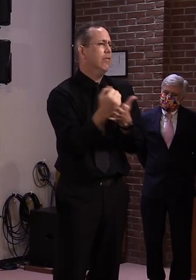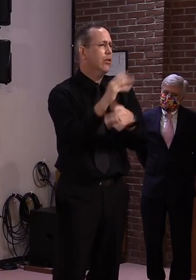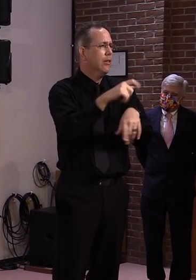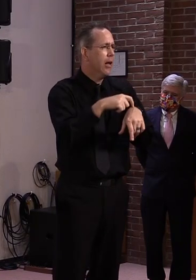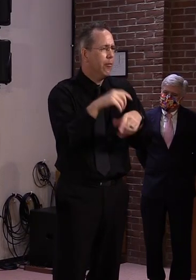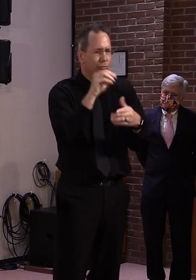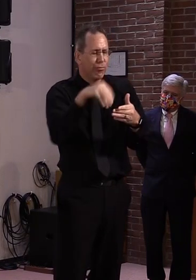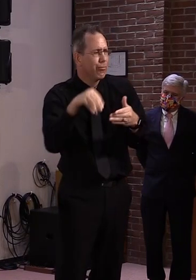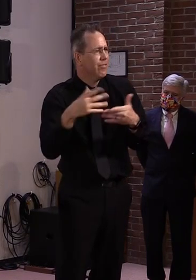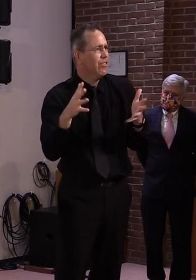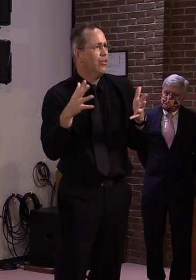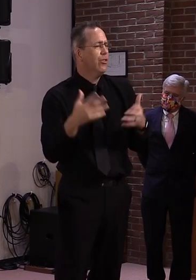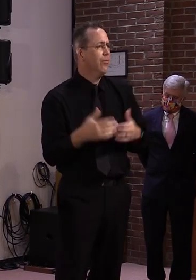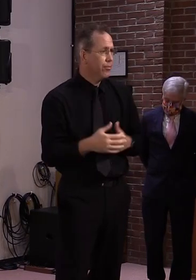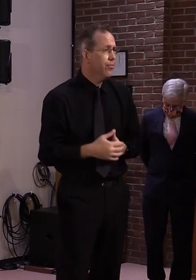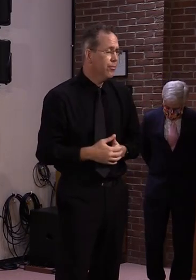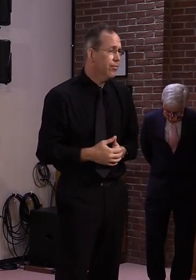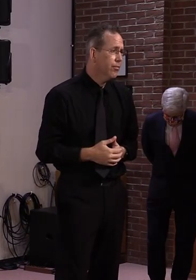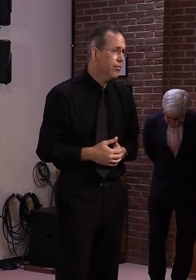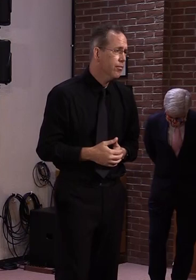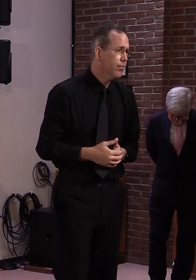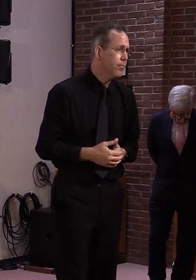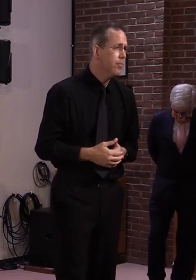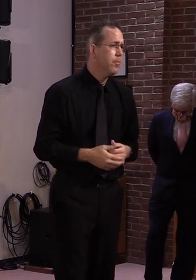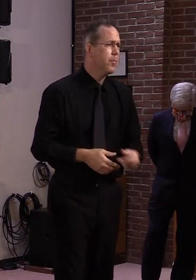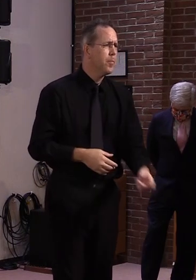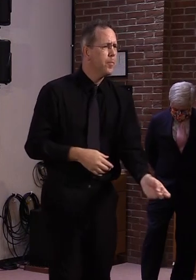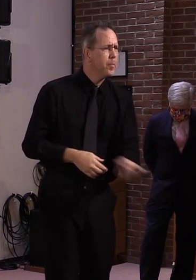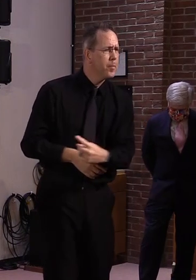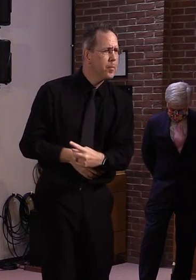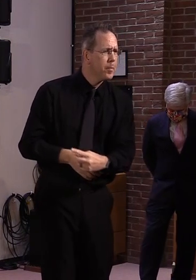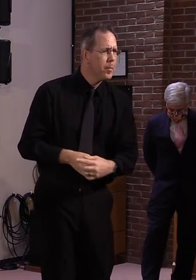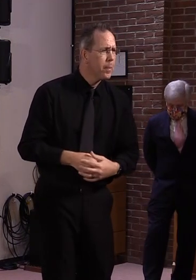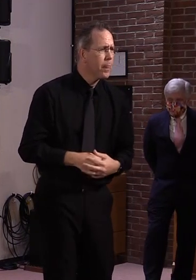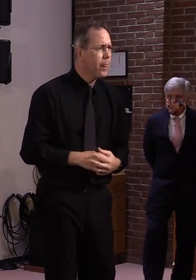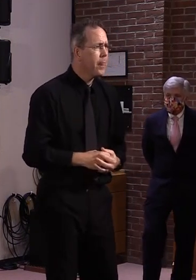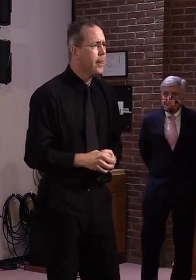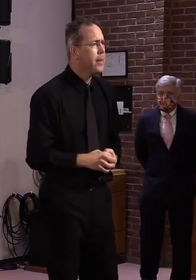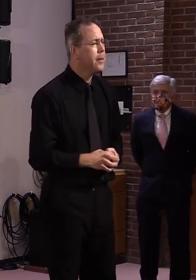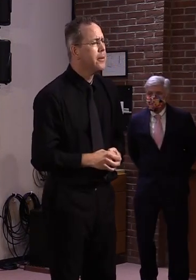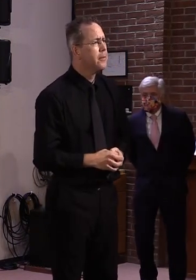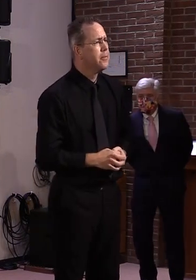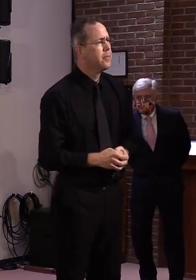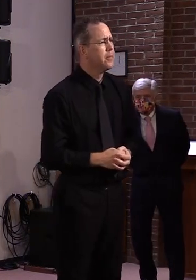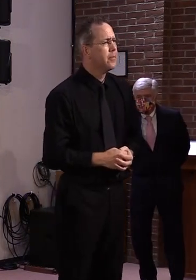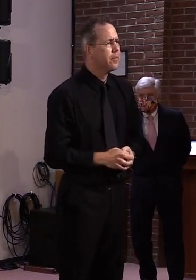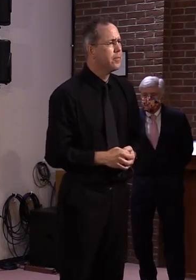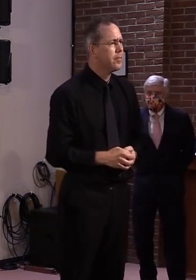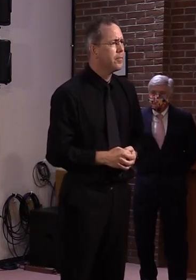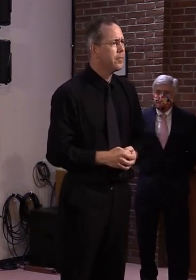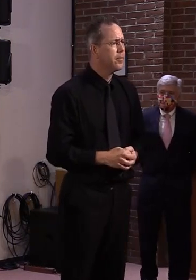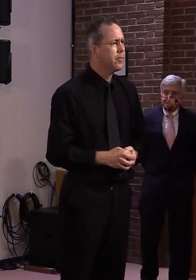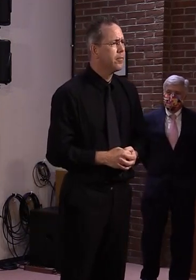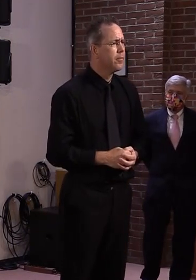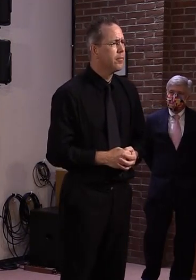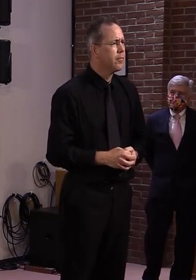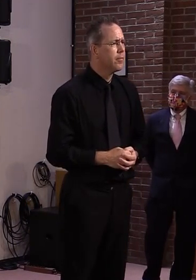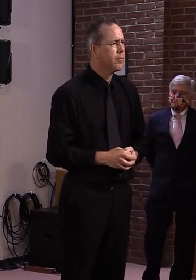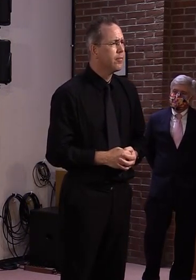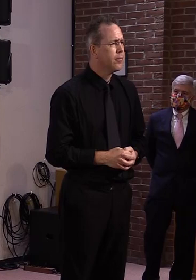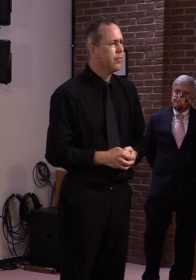So are there any other efforts on, uh, by the state to get that message out? Because I'm not, I'm not seeing.